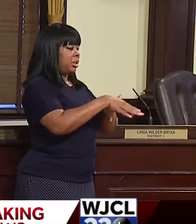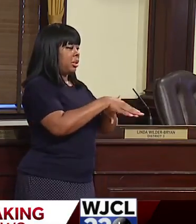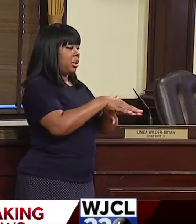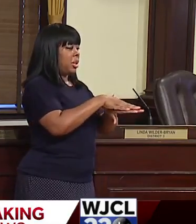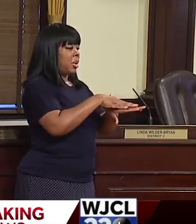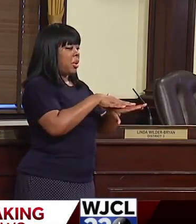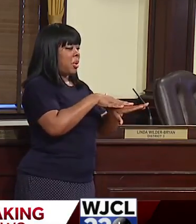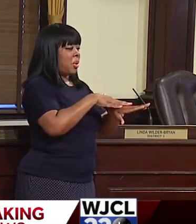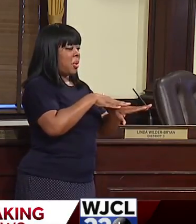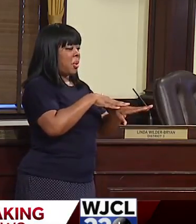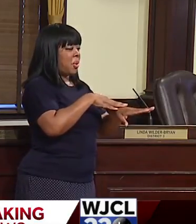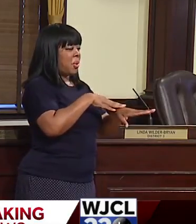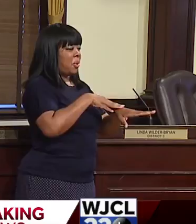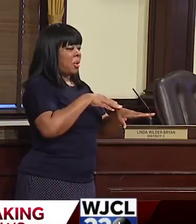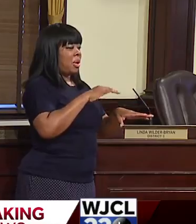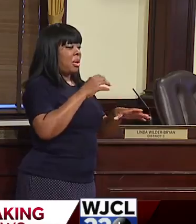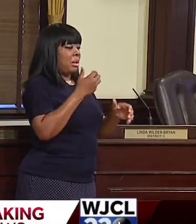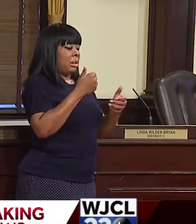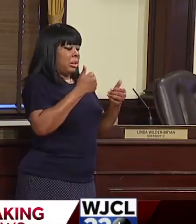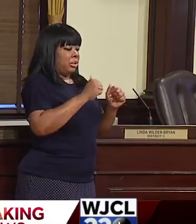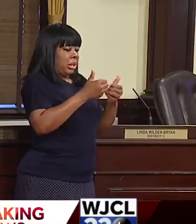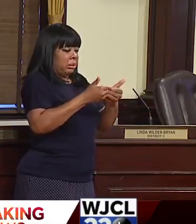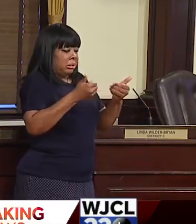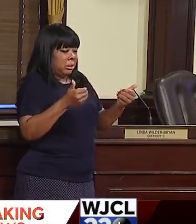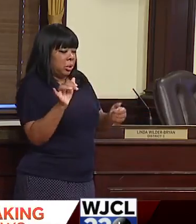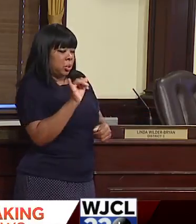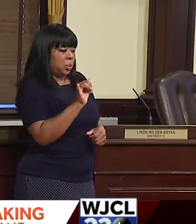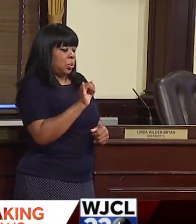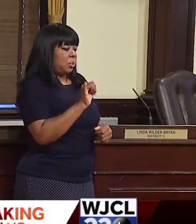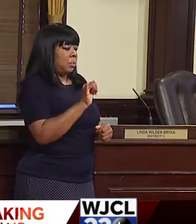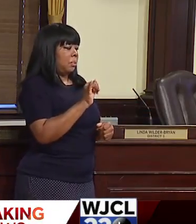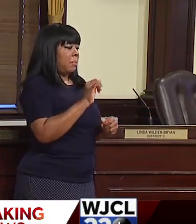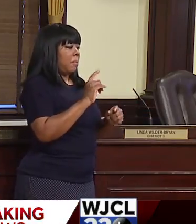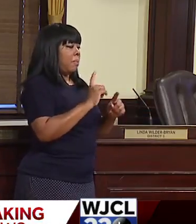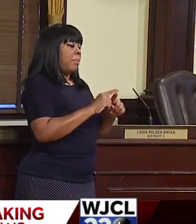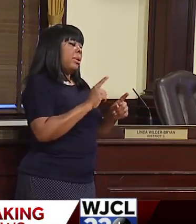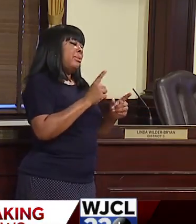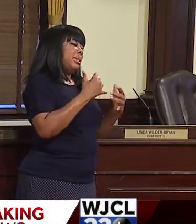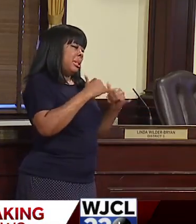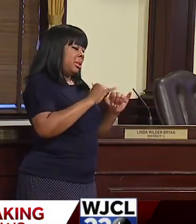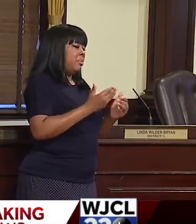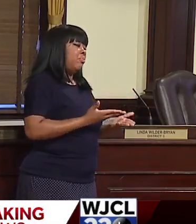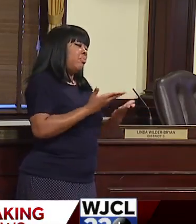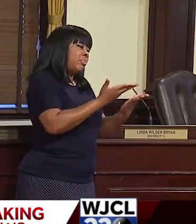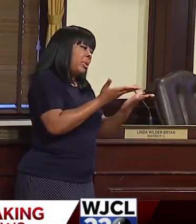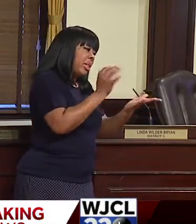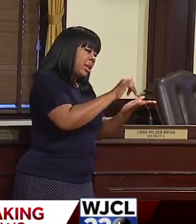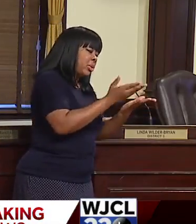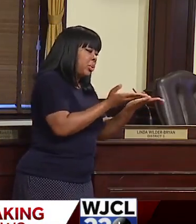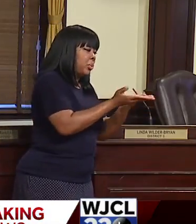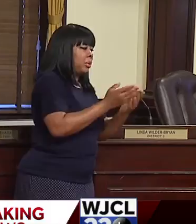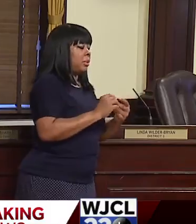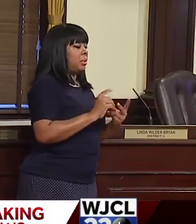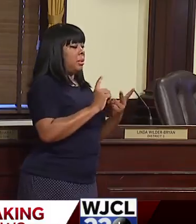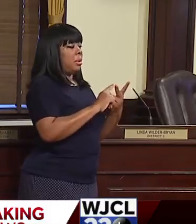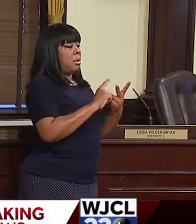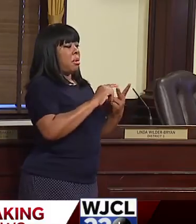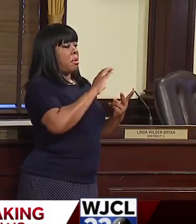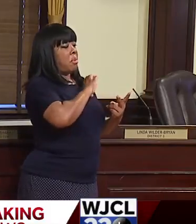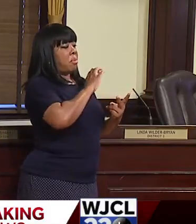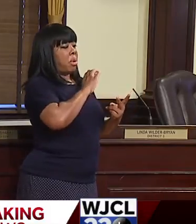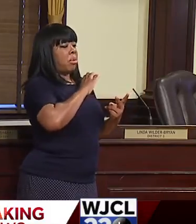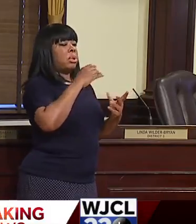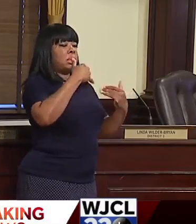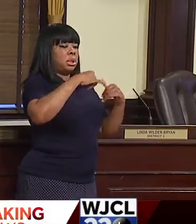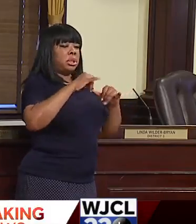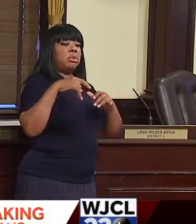but we're also social distancing. But the fact is we're providing the service. We still have police officers in the street.